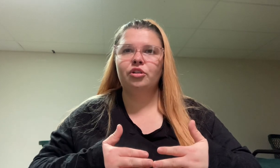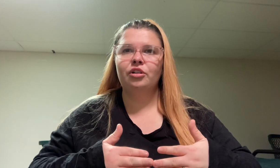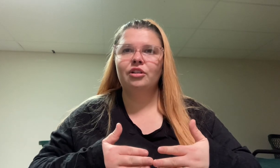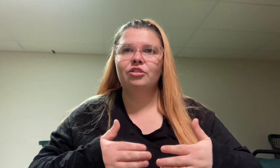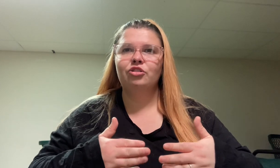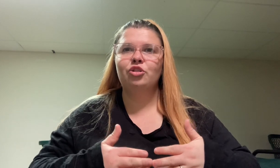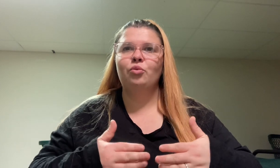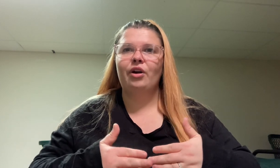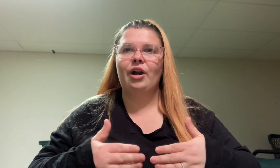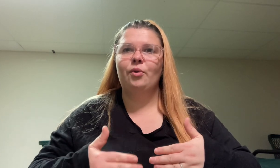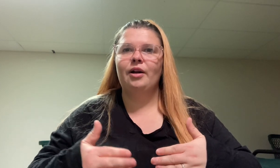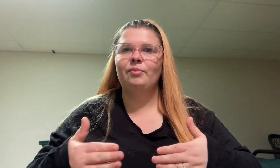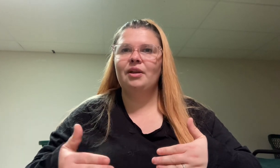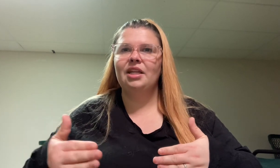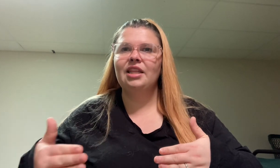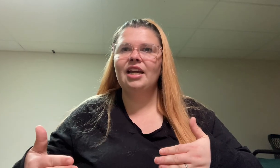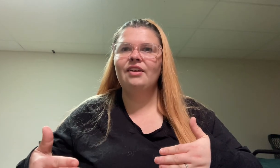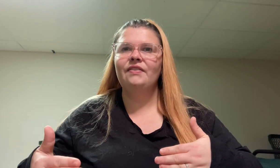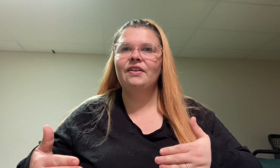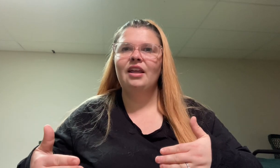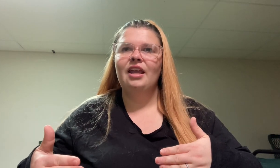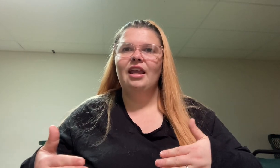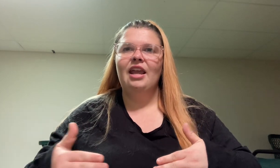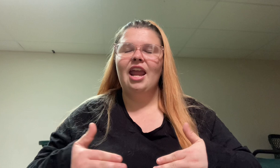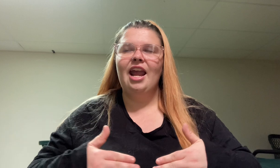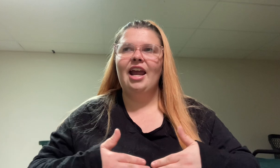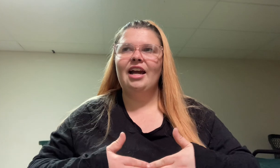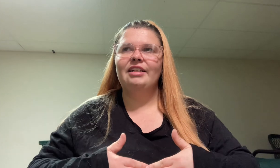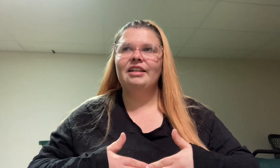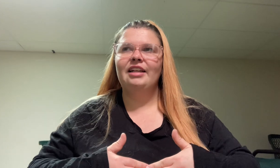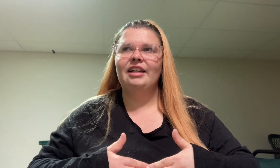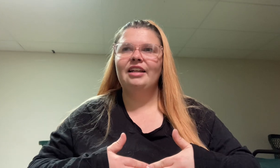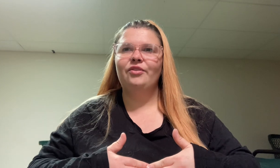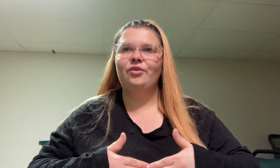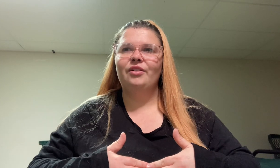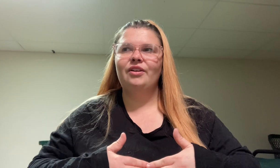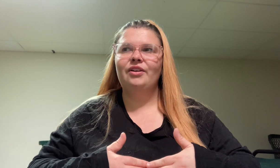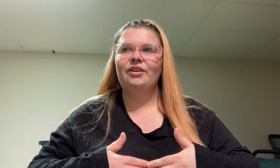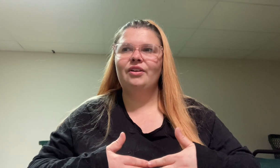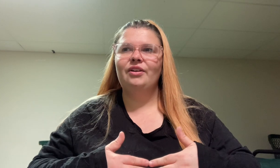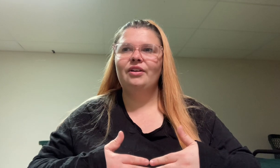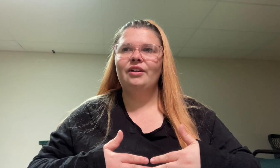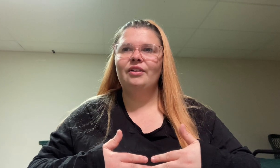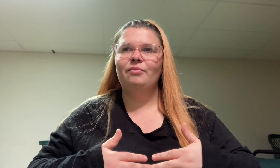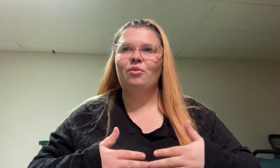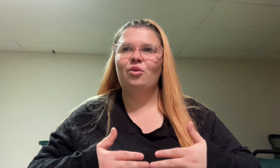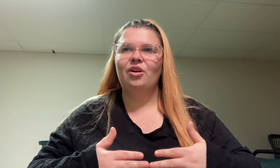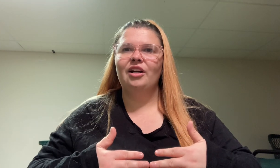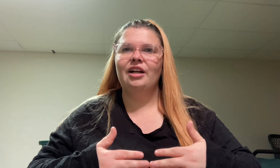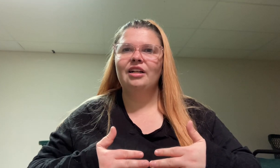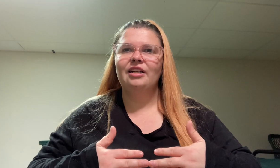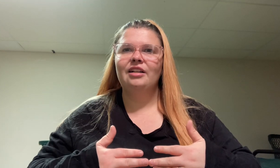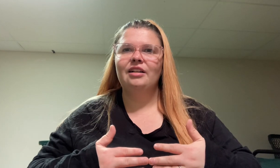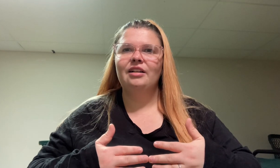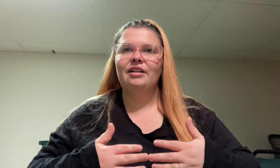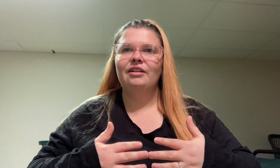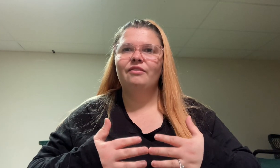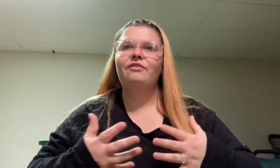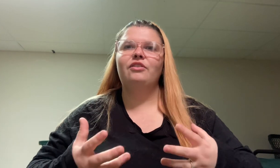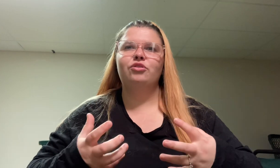to where I want to be in life and more focused. Filled